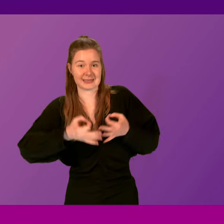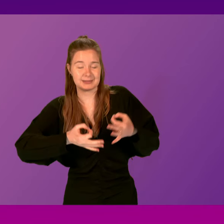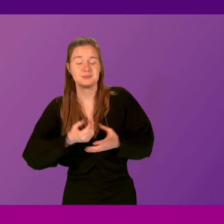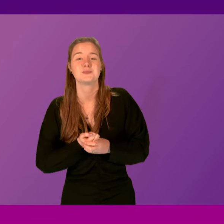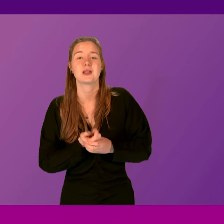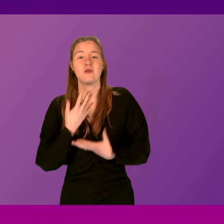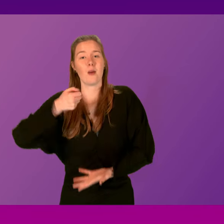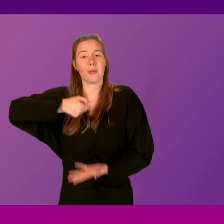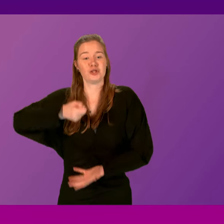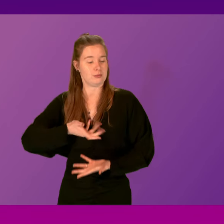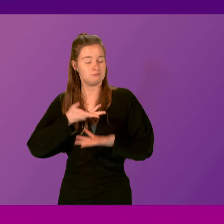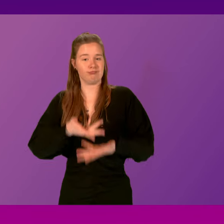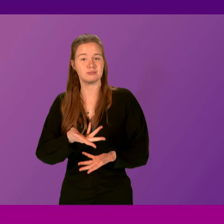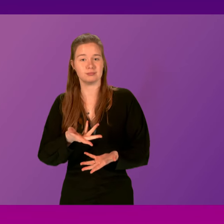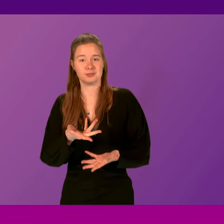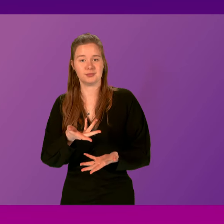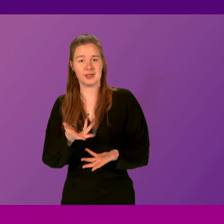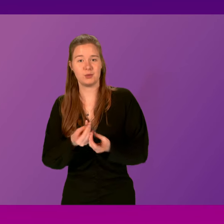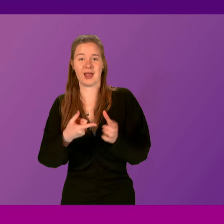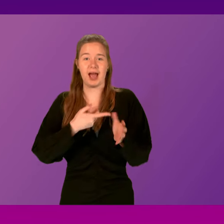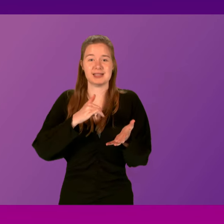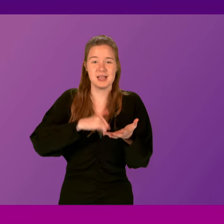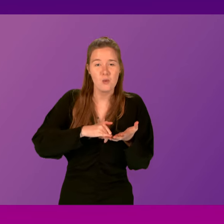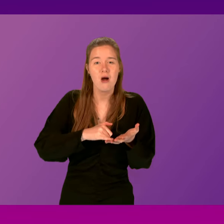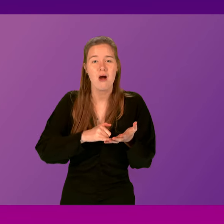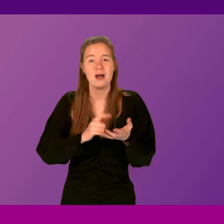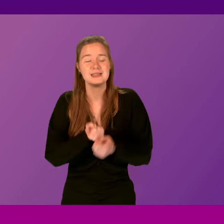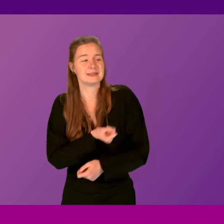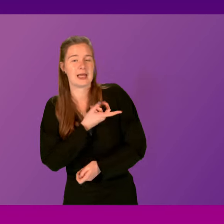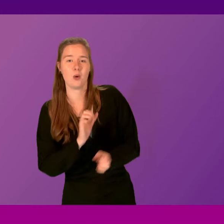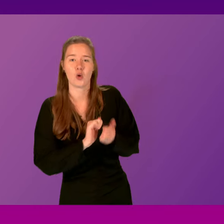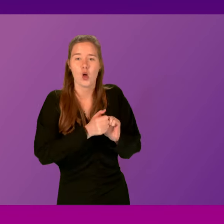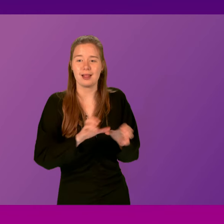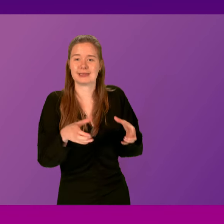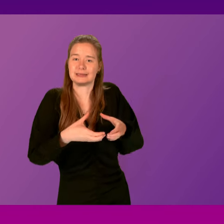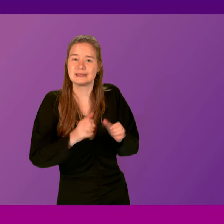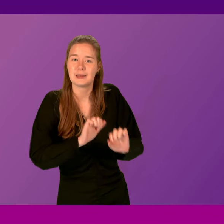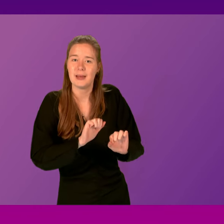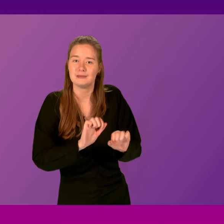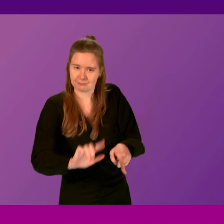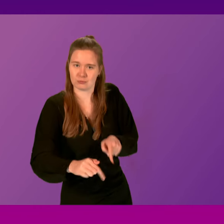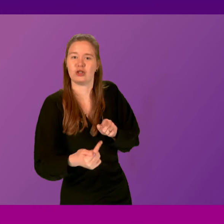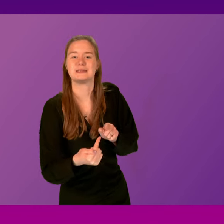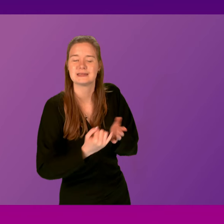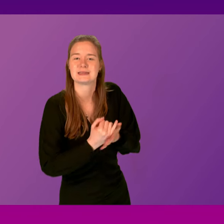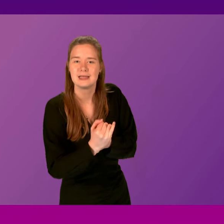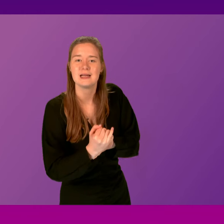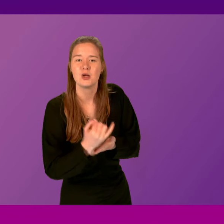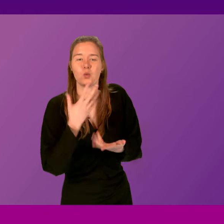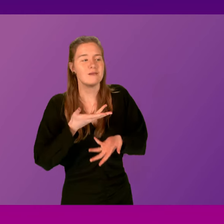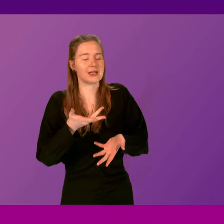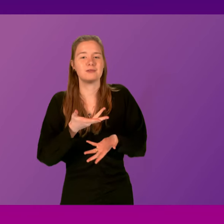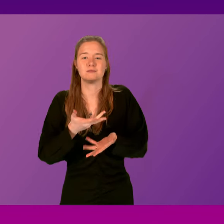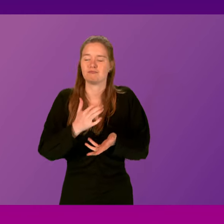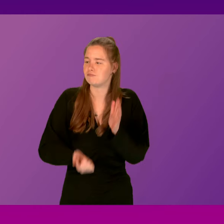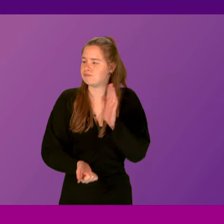that we have brought forward, which Anasarwar and his Labour colleagues have, of course, opposed, we are giving a record